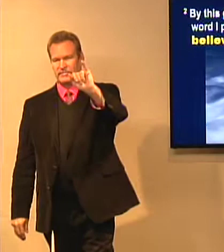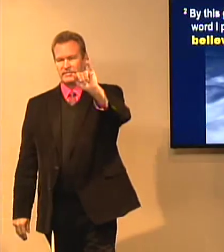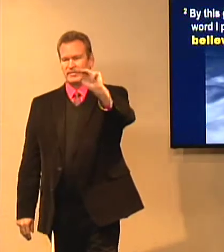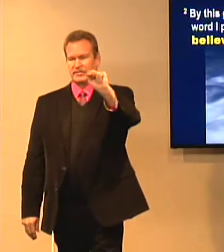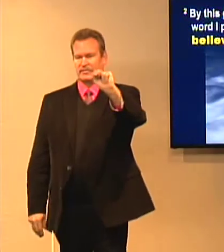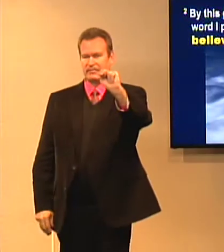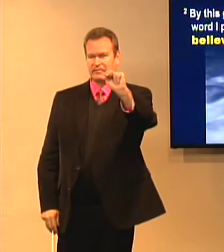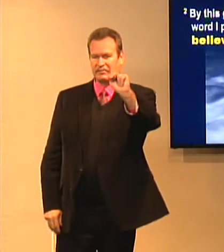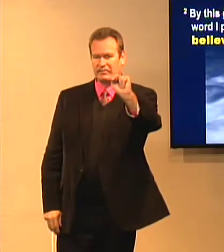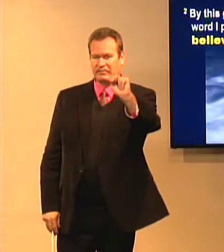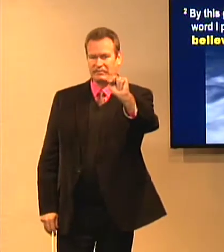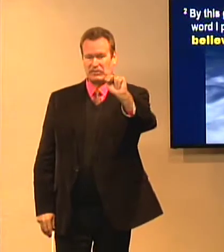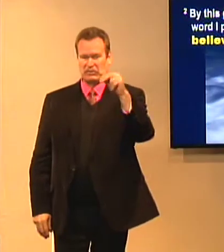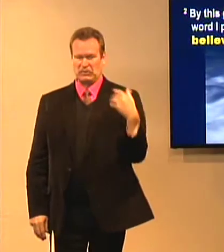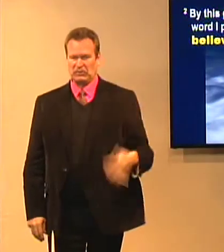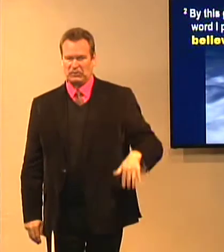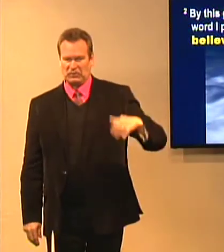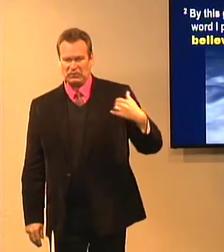sometimes a person has believed in vain,